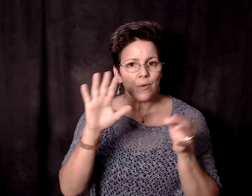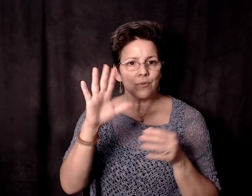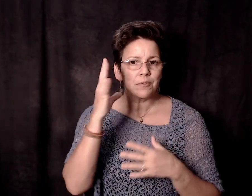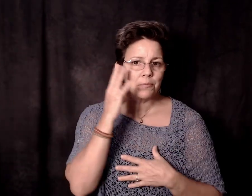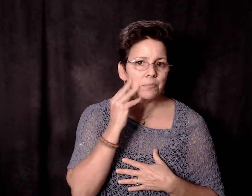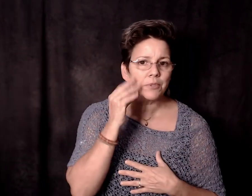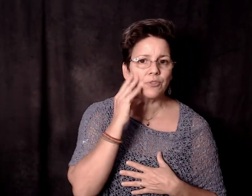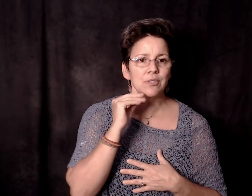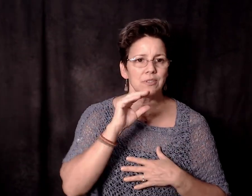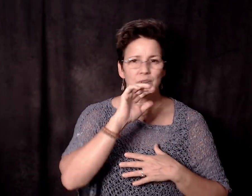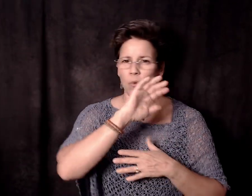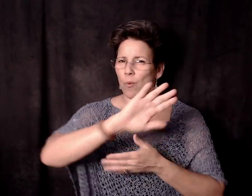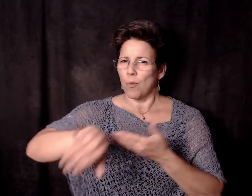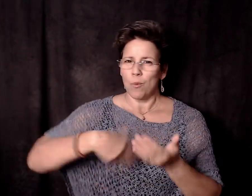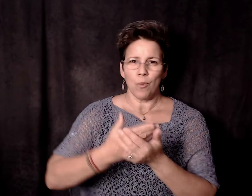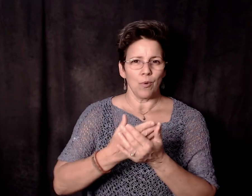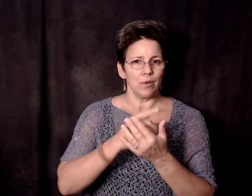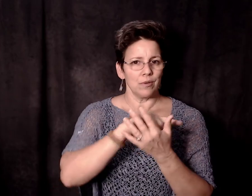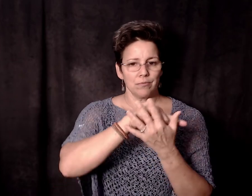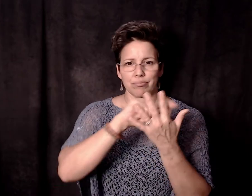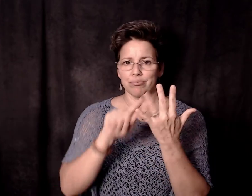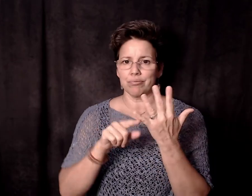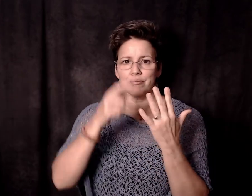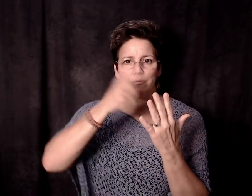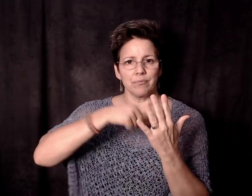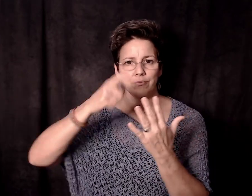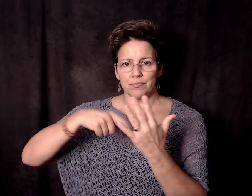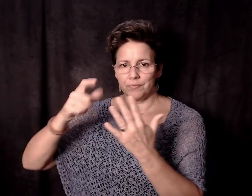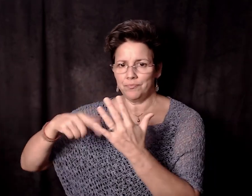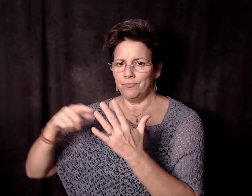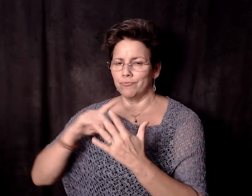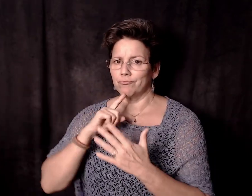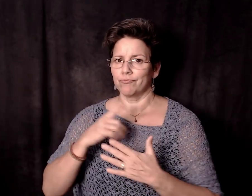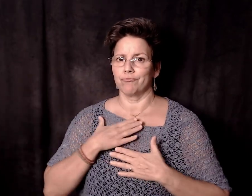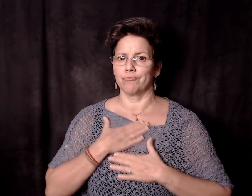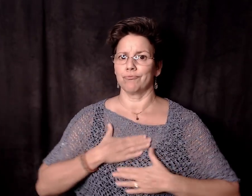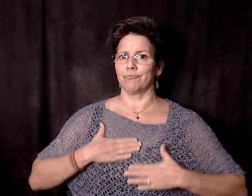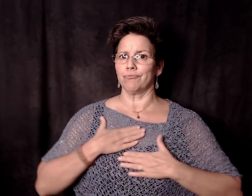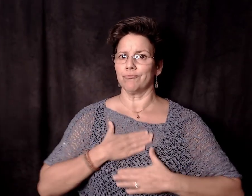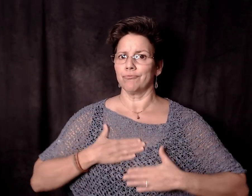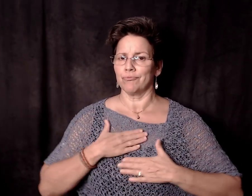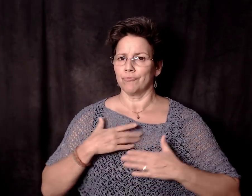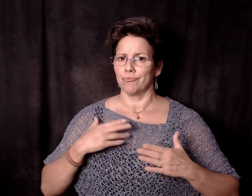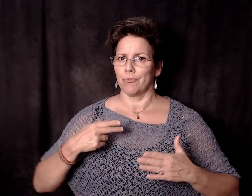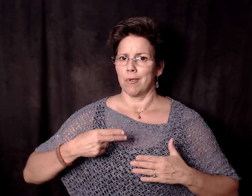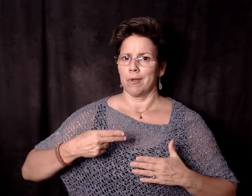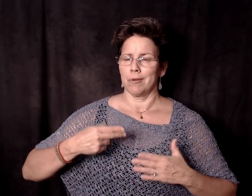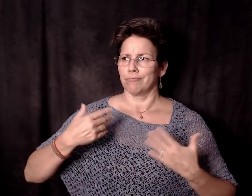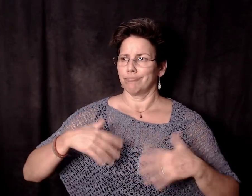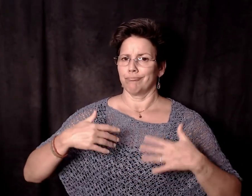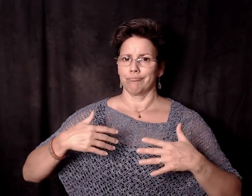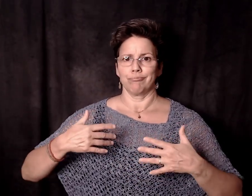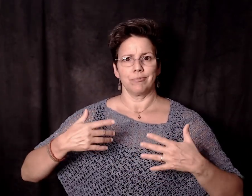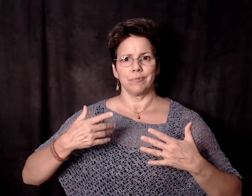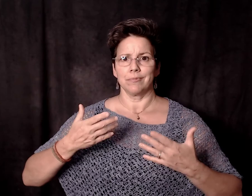not. I don't feel like we're not happy.